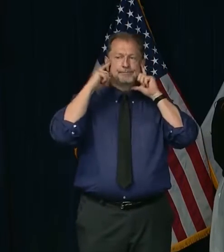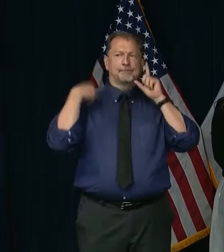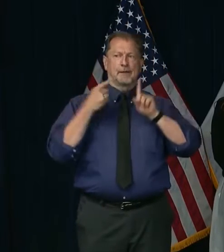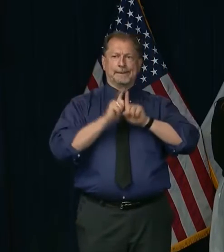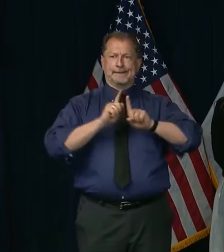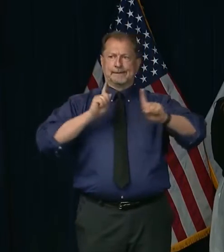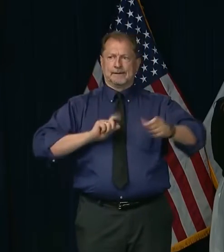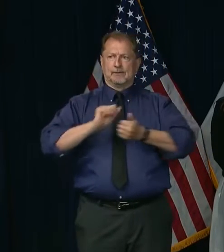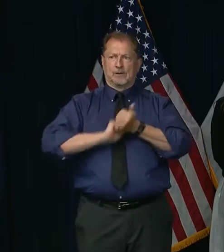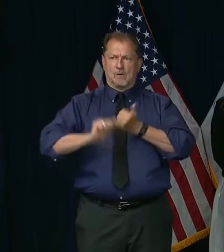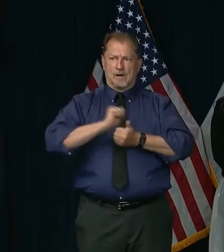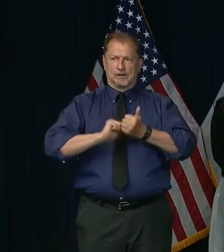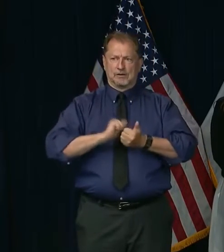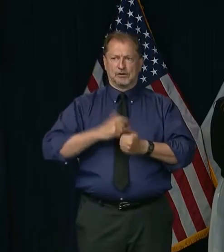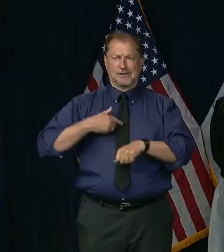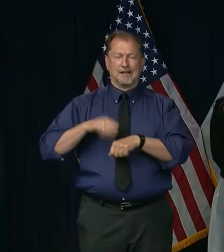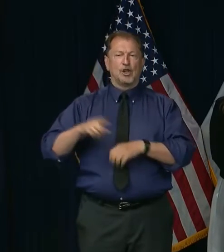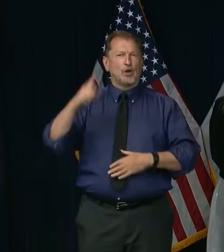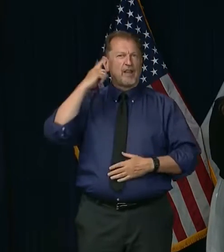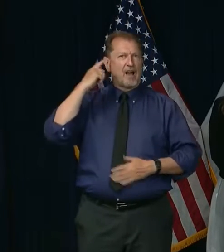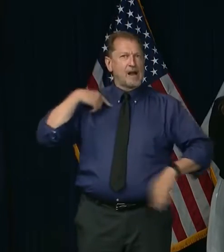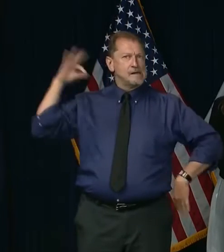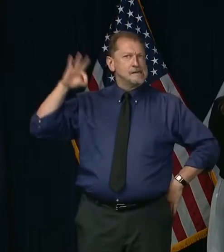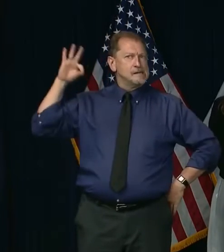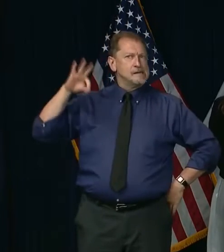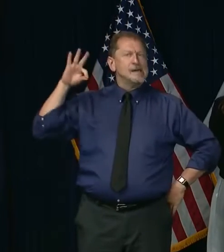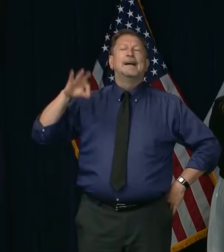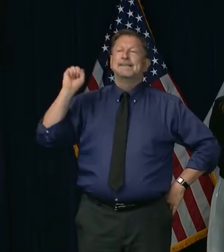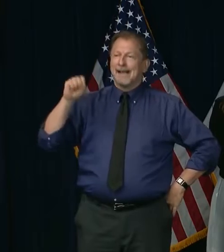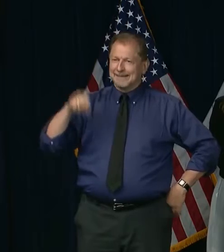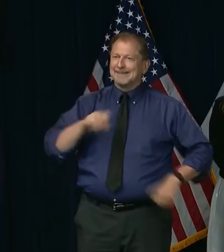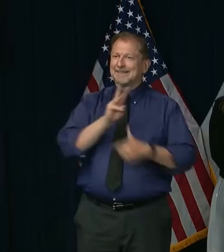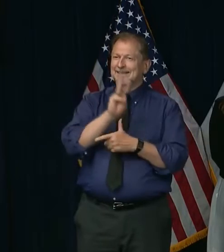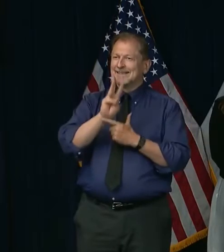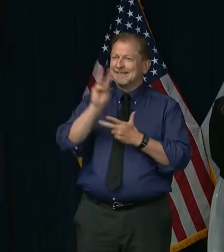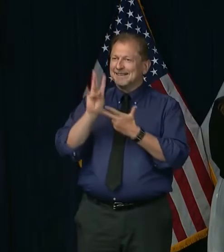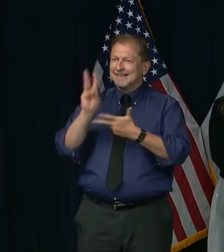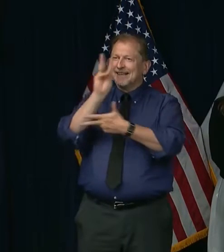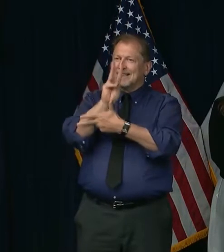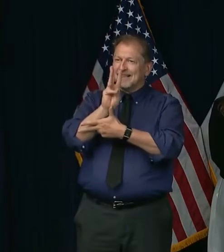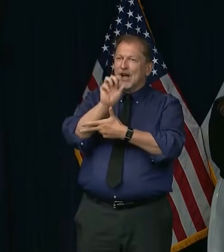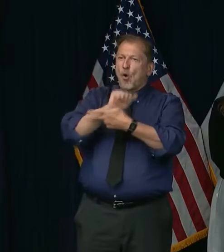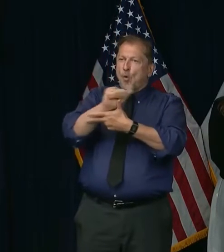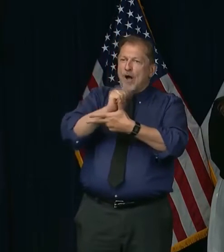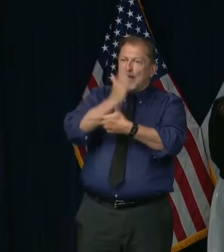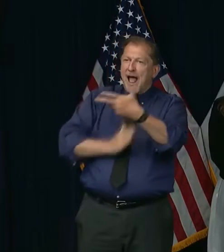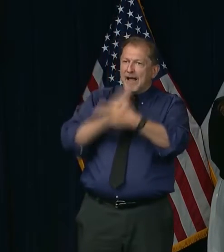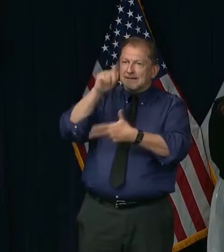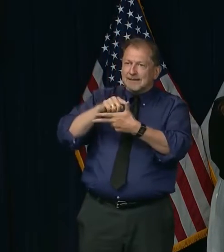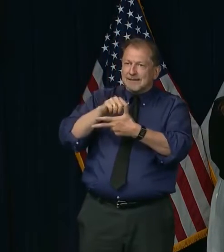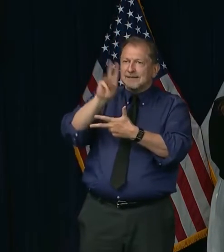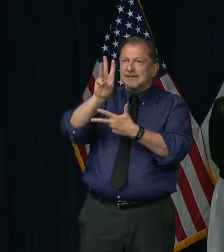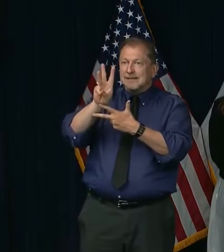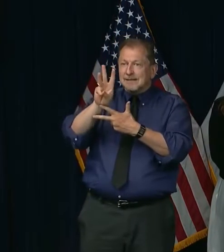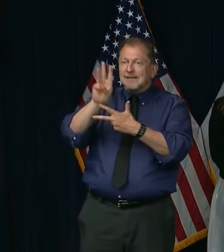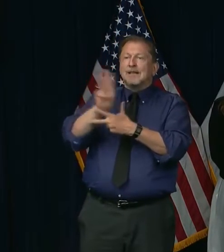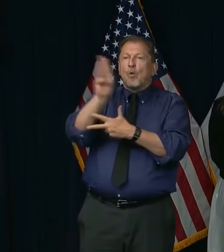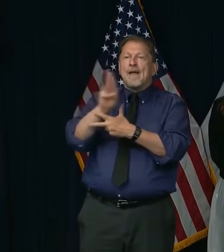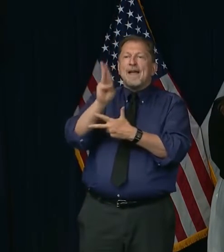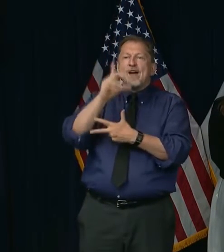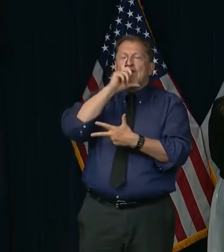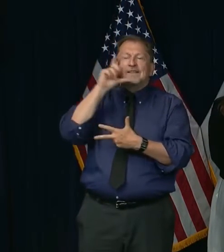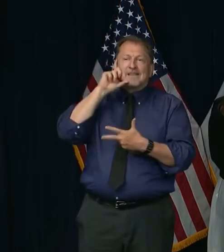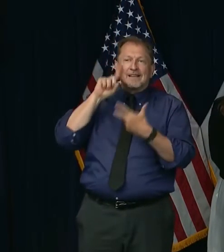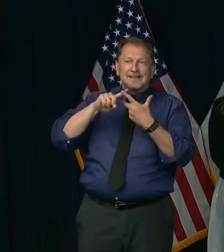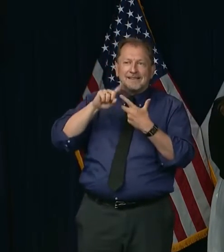record, please continue to follow the three W's. Wash your hands. Wear a face covering. Watch